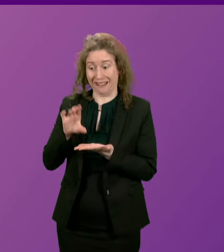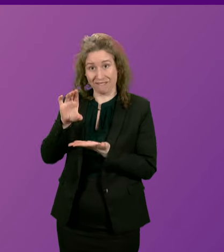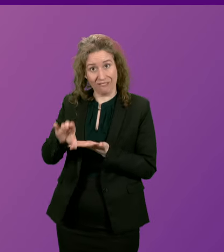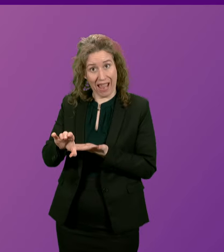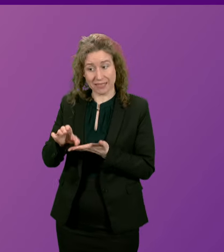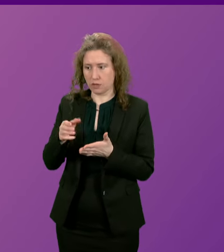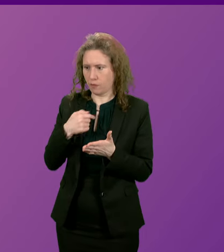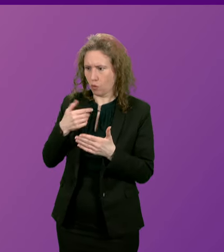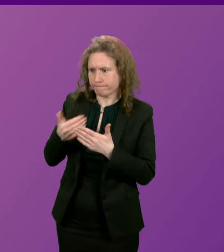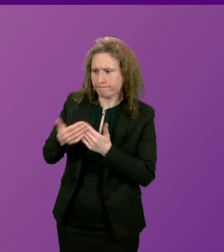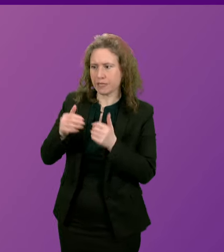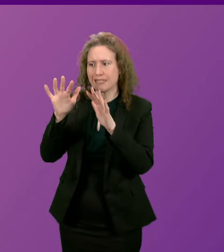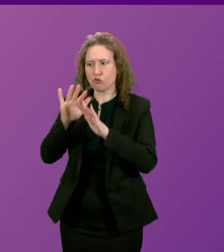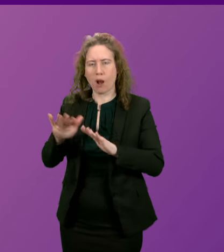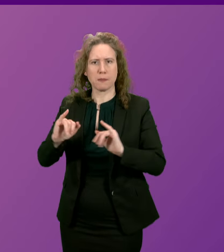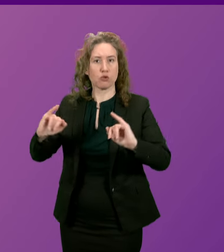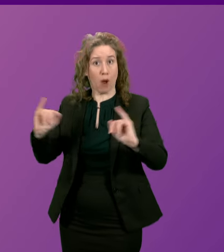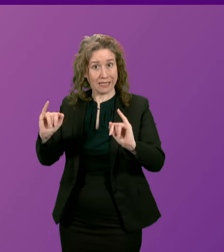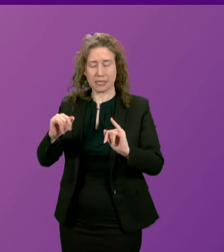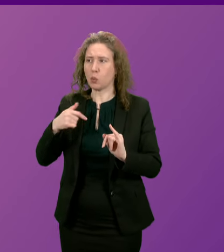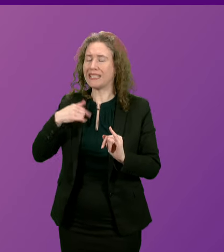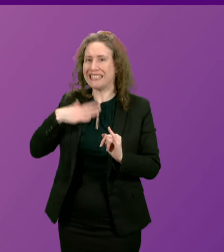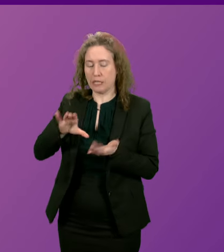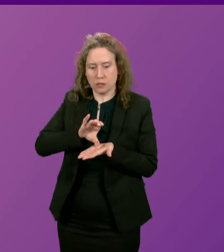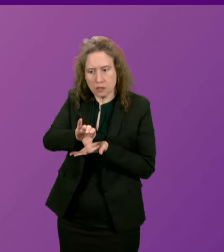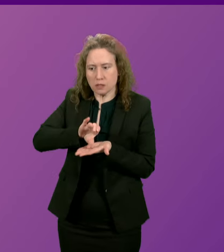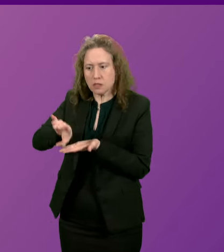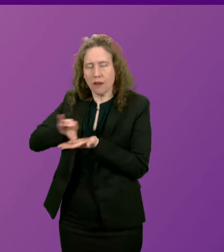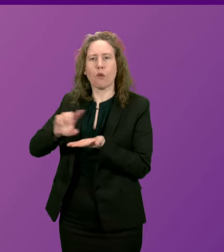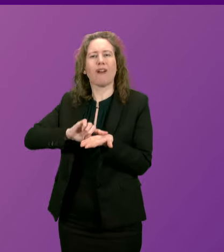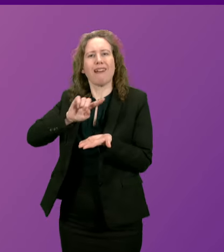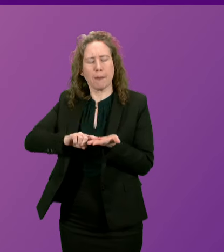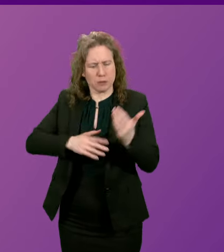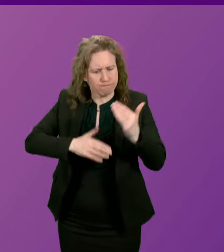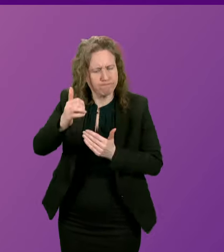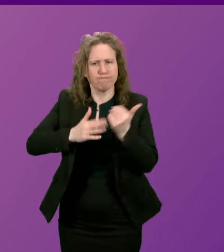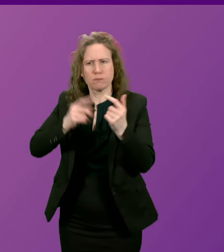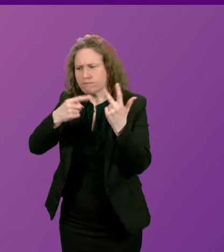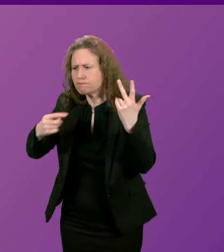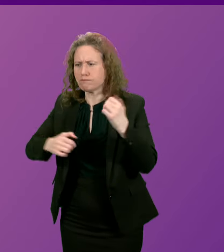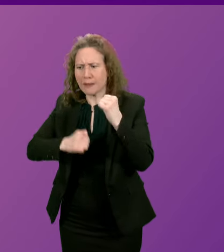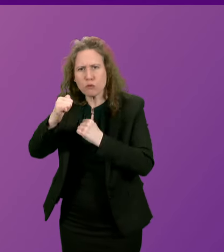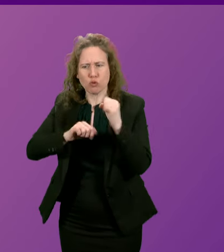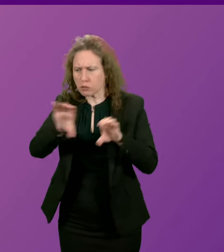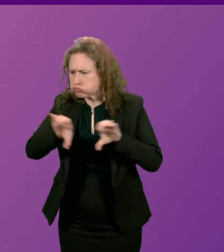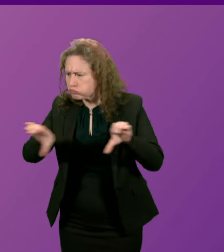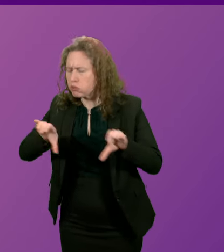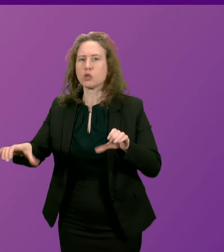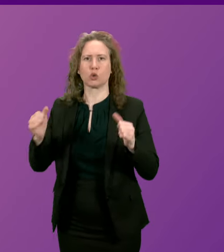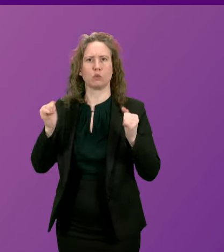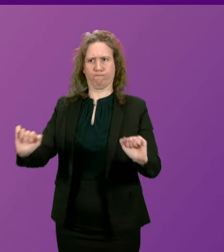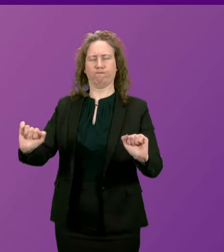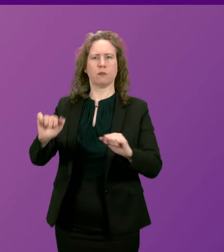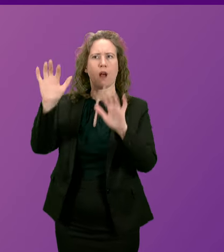in tackling the climate crisis capital infrastructure capital infrastructure is going to be absolutely key absolutely vital to tackling